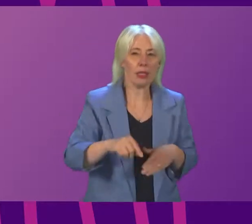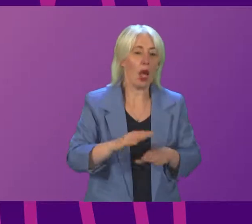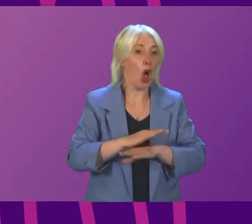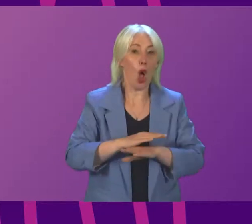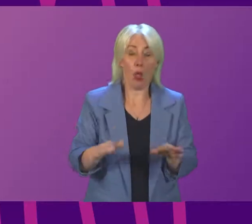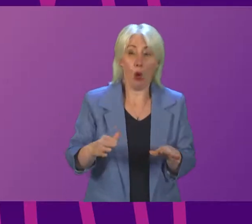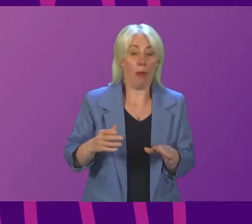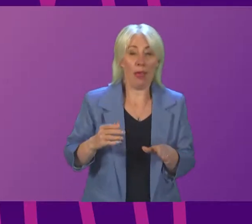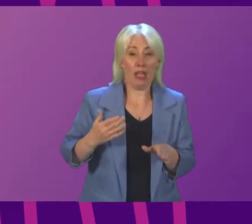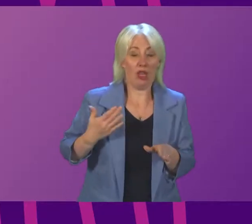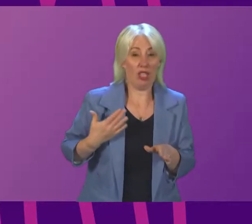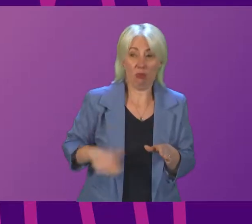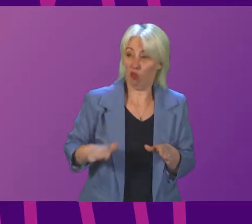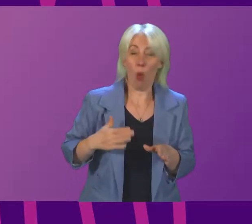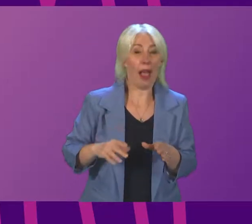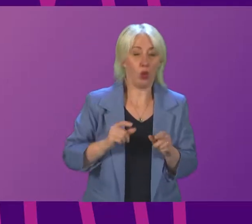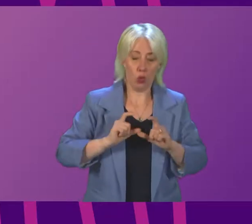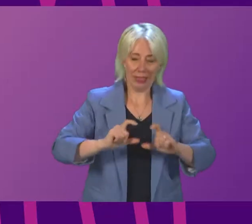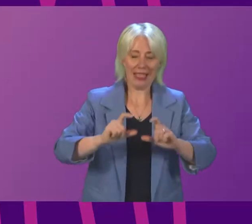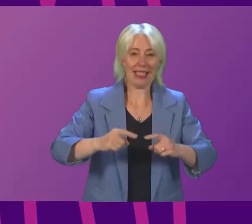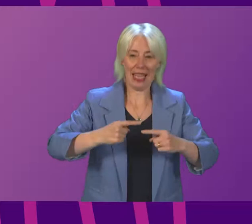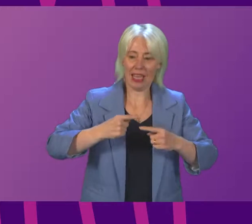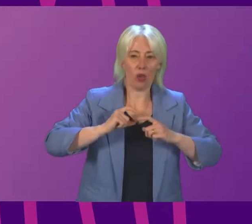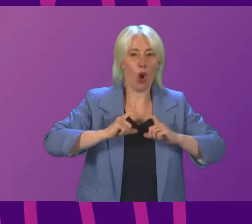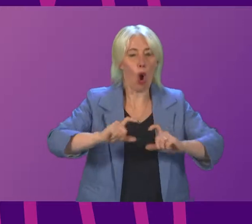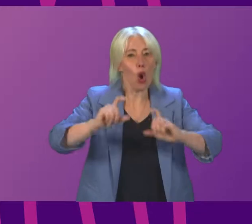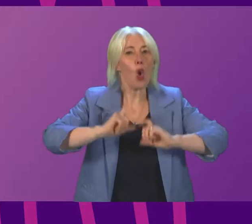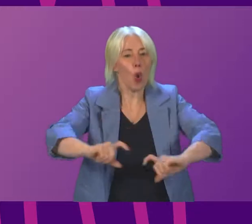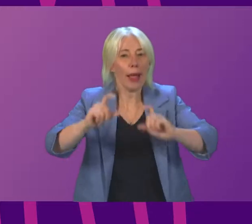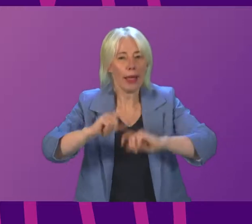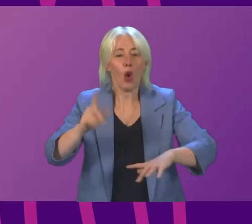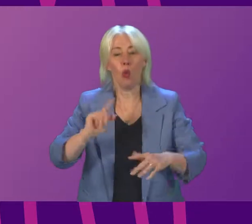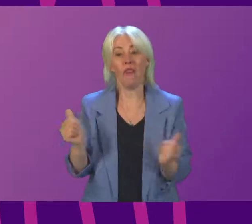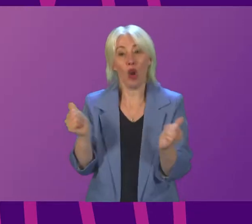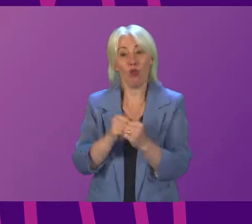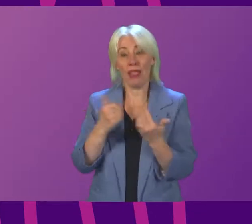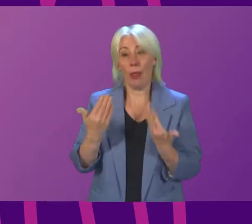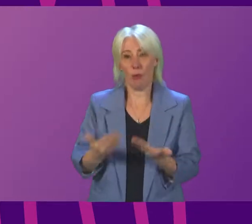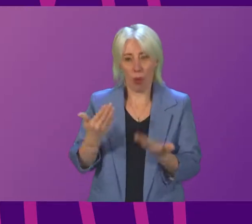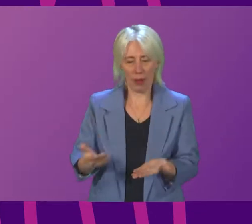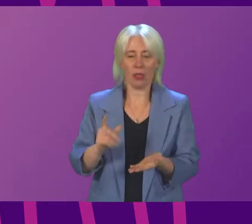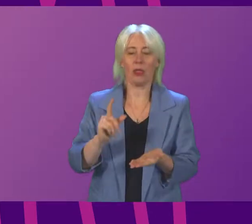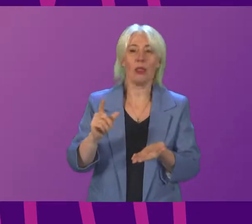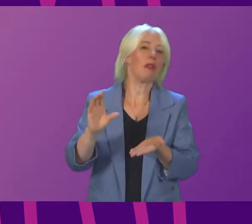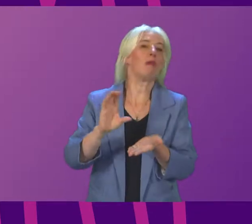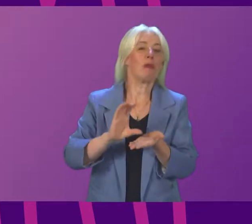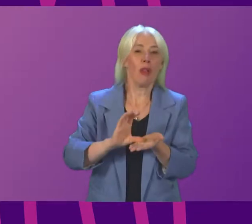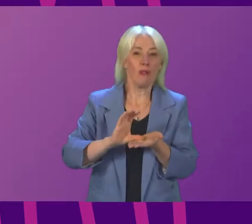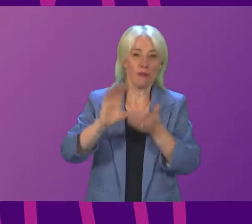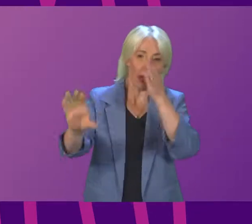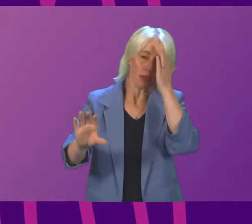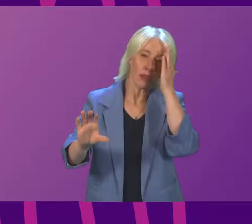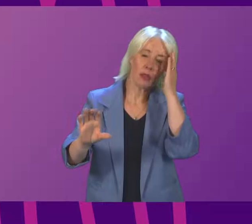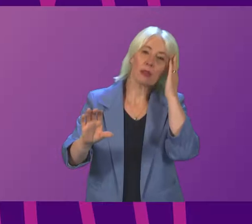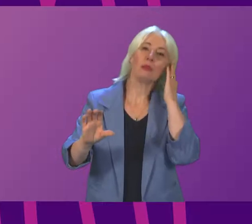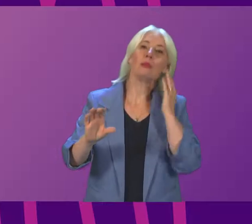to be sustained on an ongoing basis. So the way in which we've agreed flood funding with local government is to essentially combine that